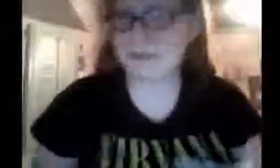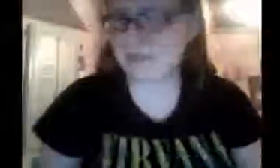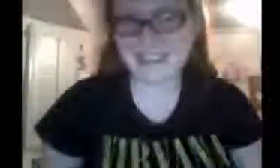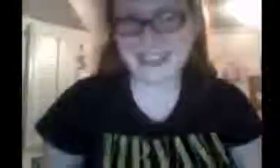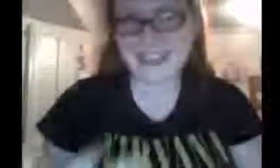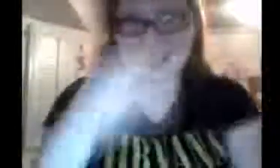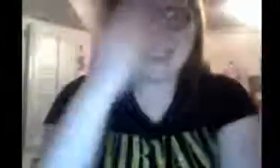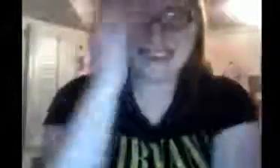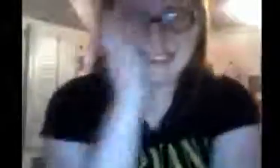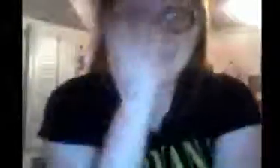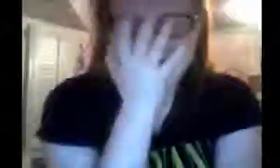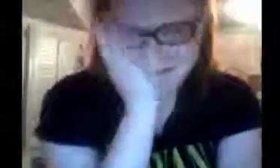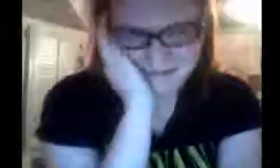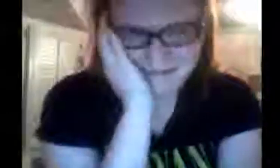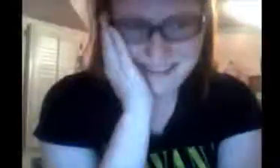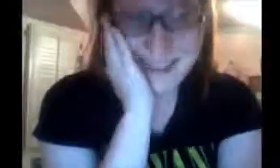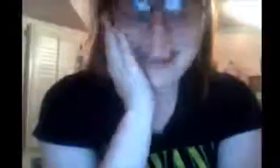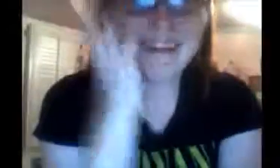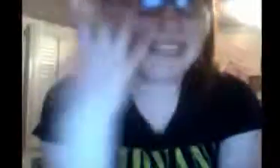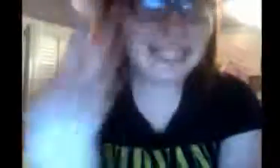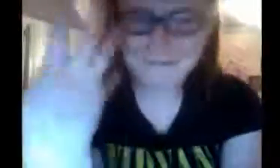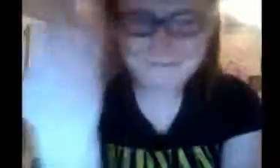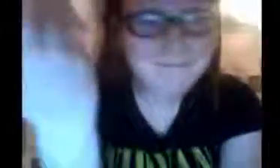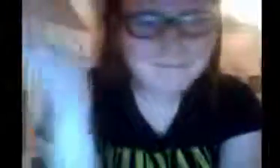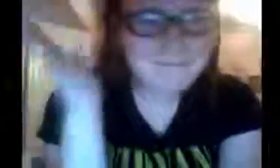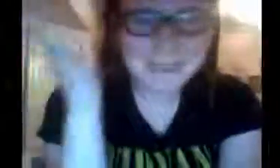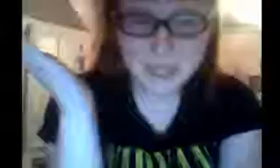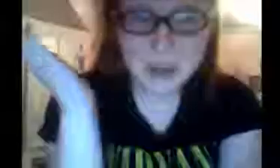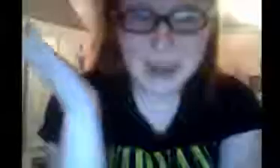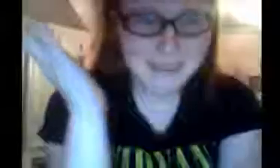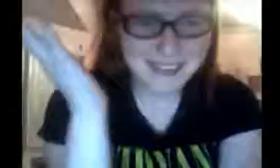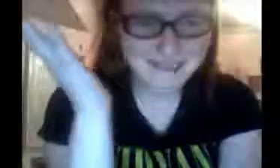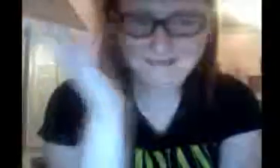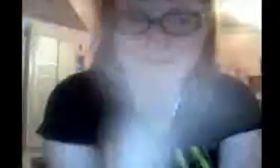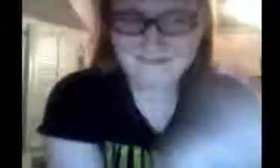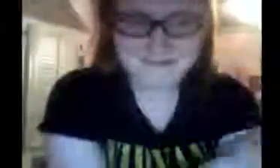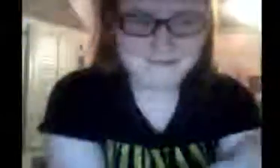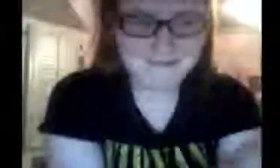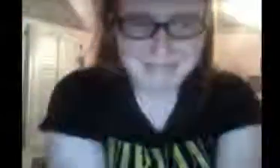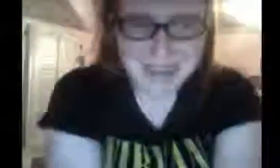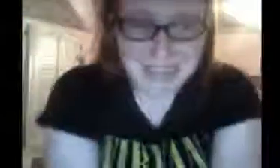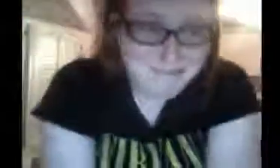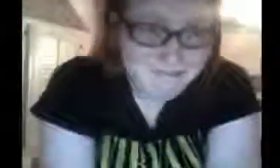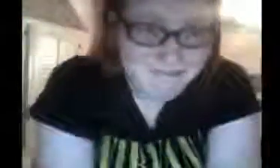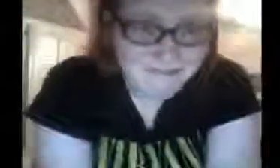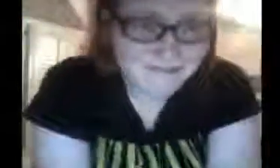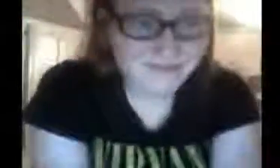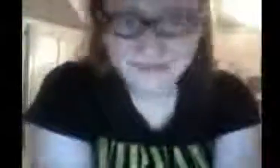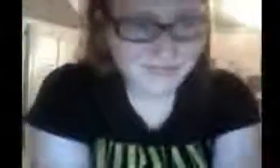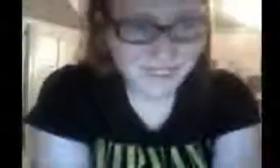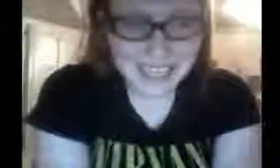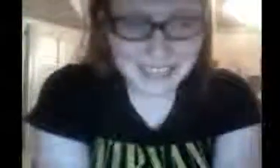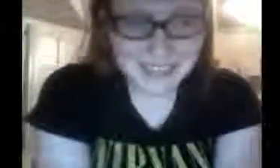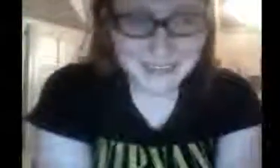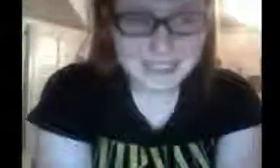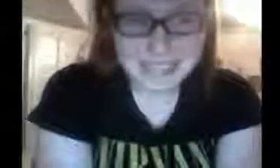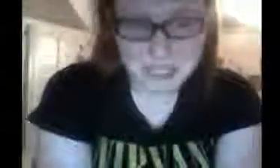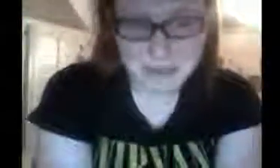premiered today. And it just makes me so happy that the Tanders are